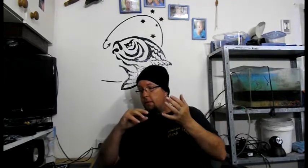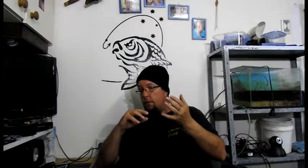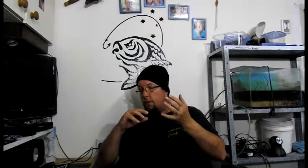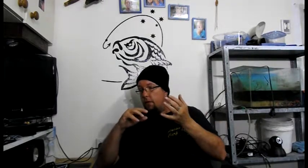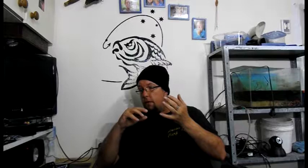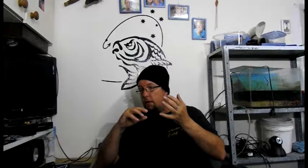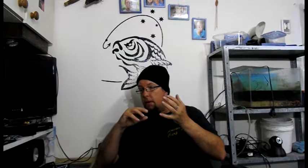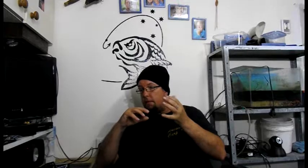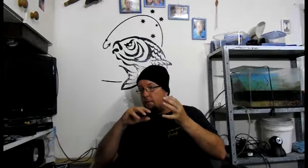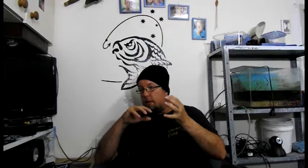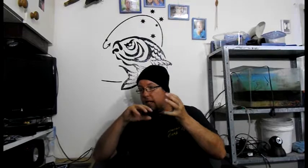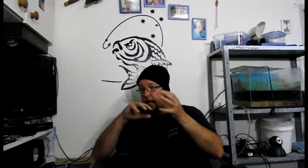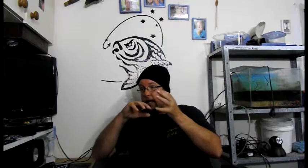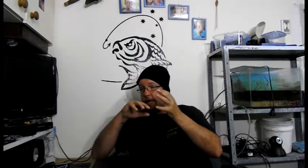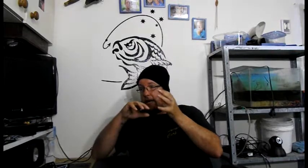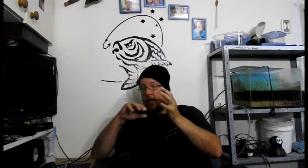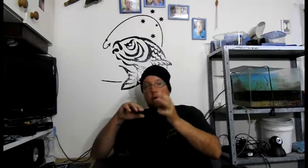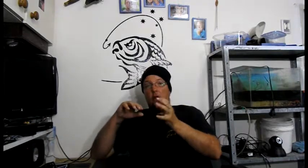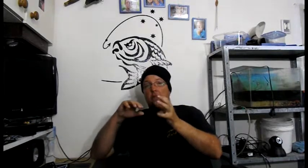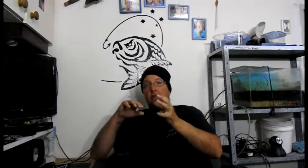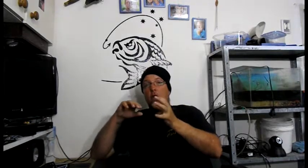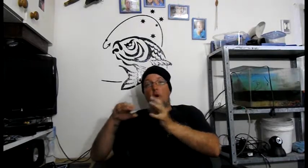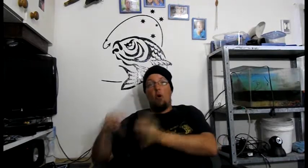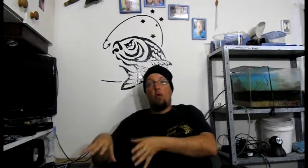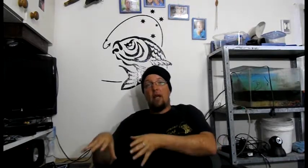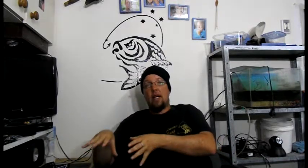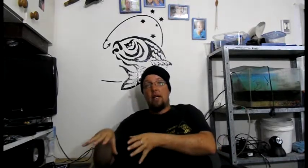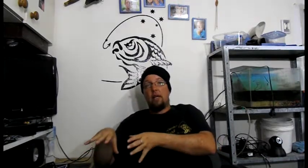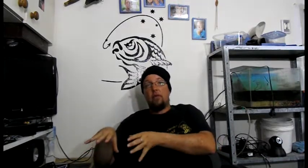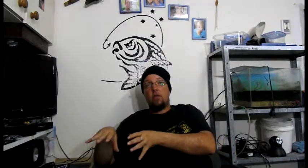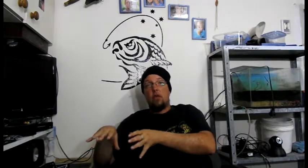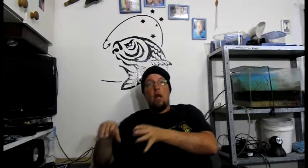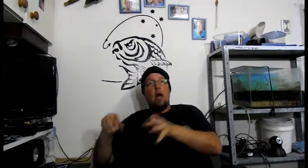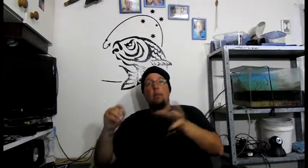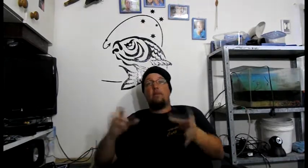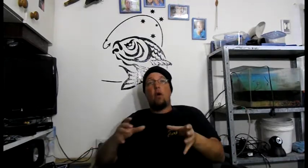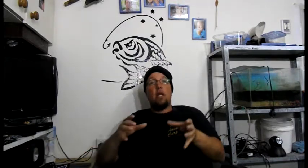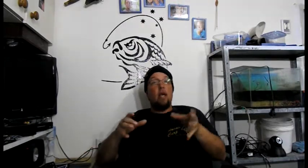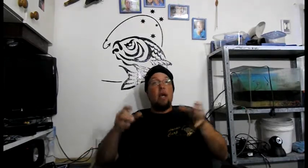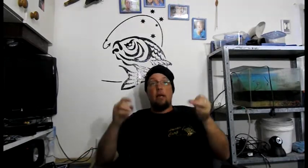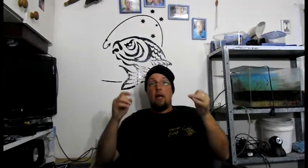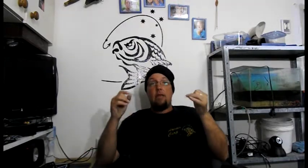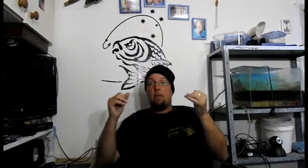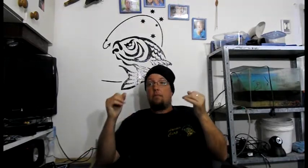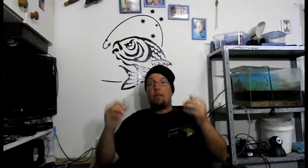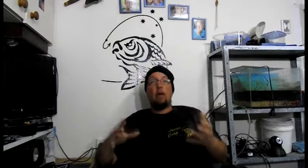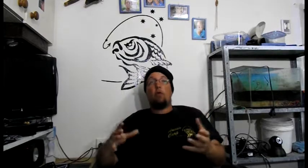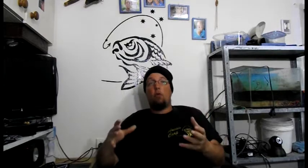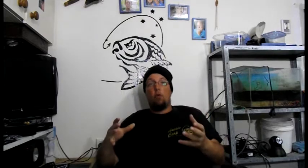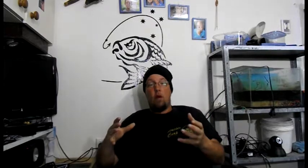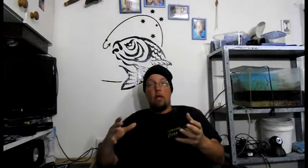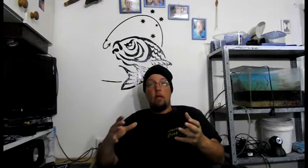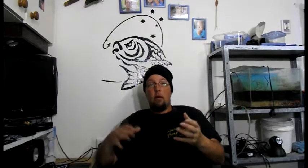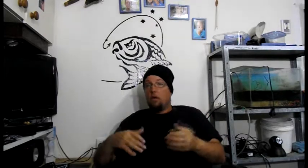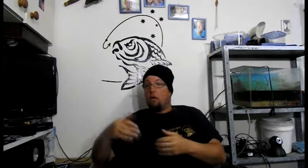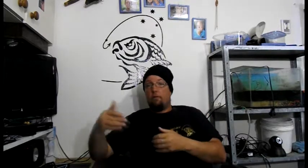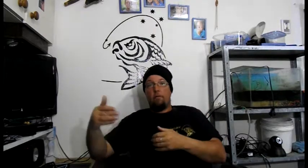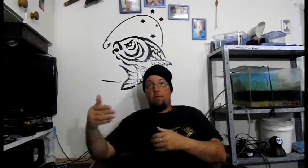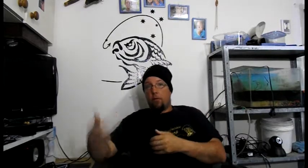So we're going to end up killing off all our natives and providing an even better waterway for